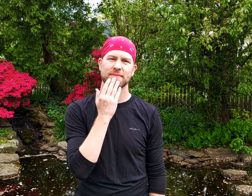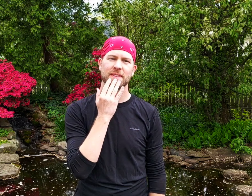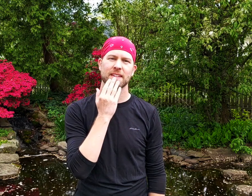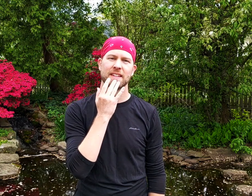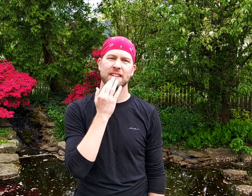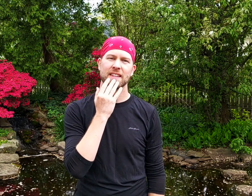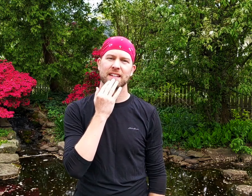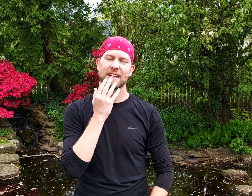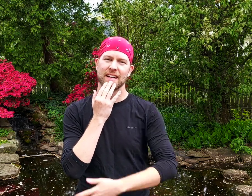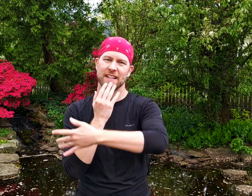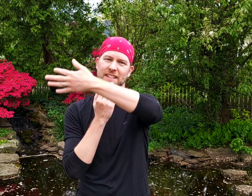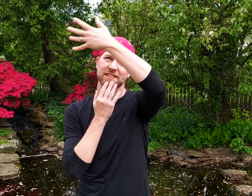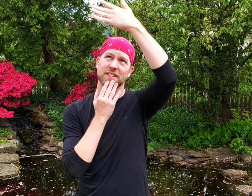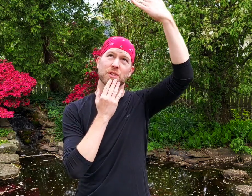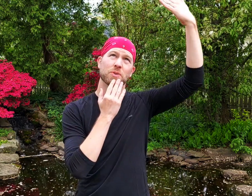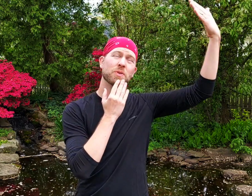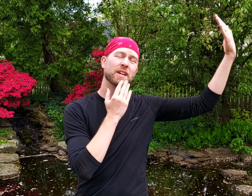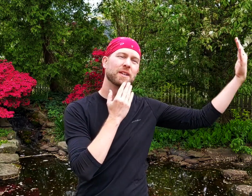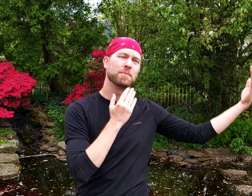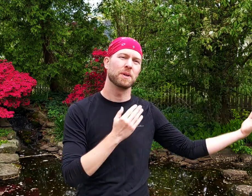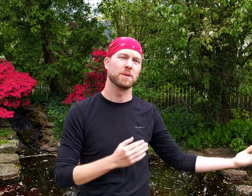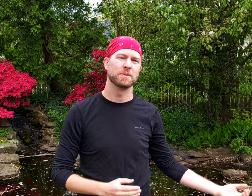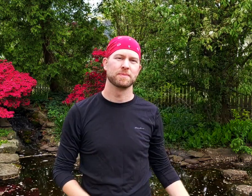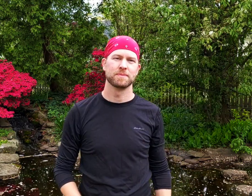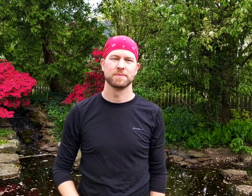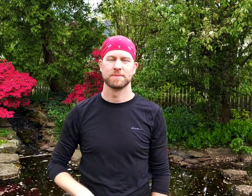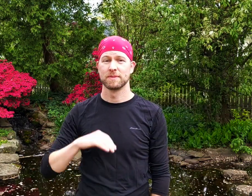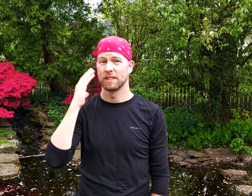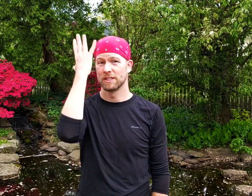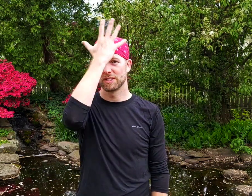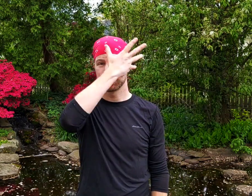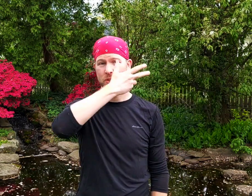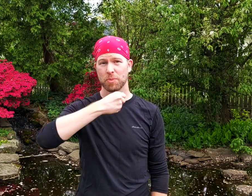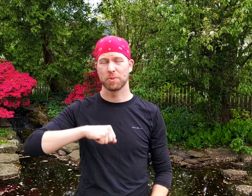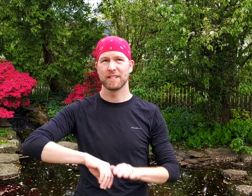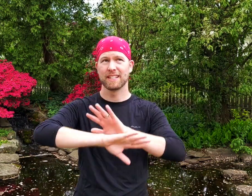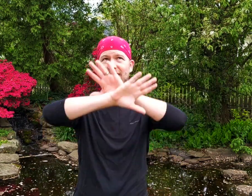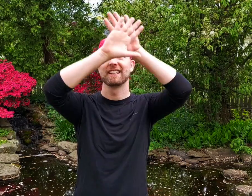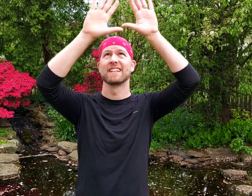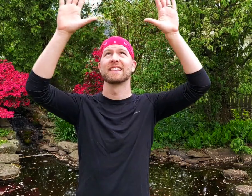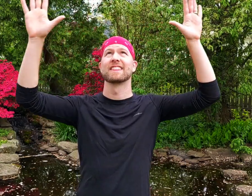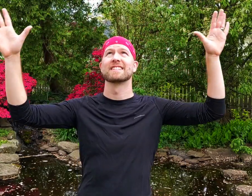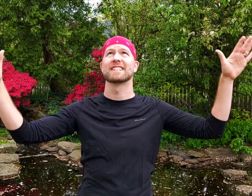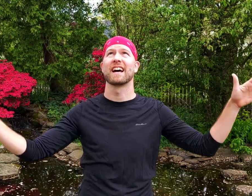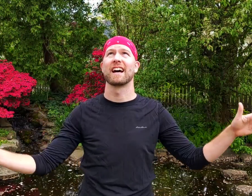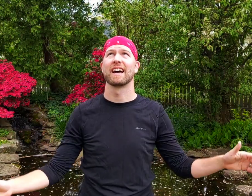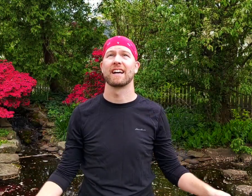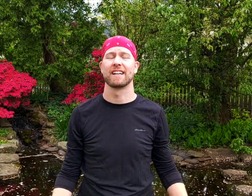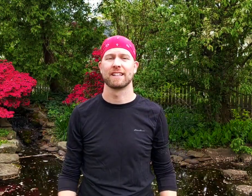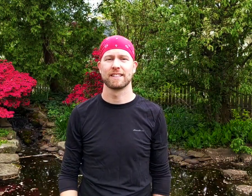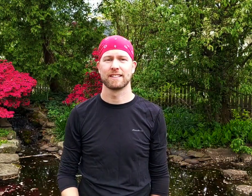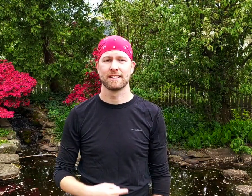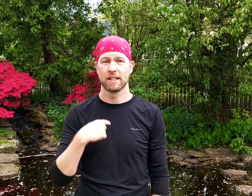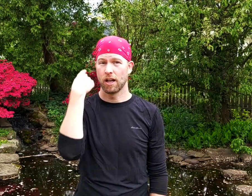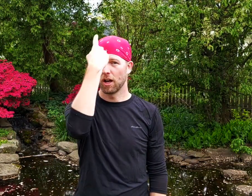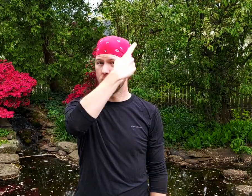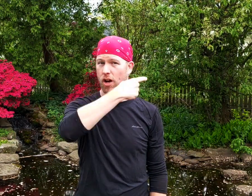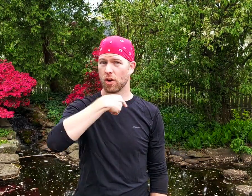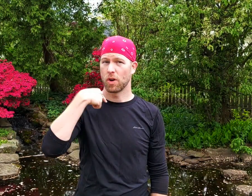The colors of the rainbow, so pretty in the sky, are